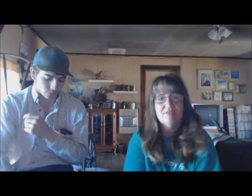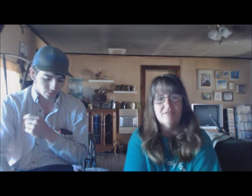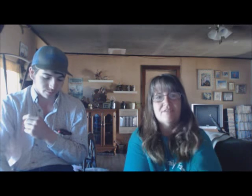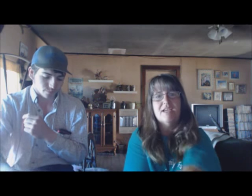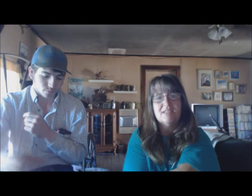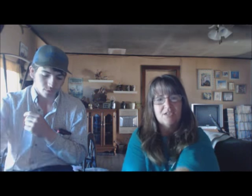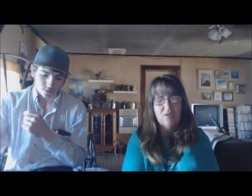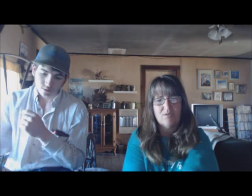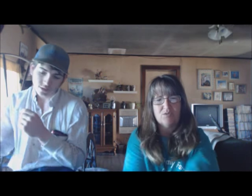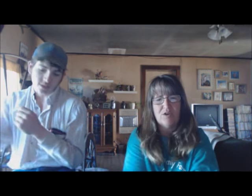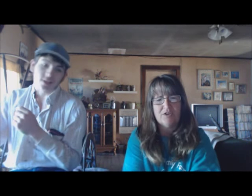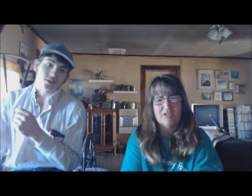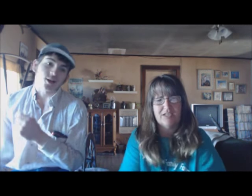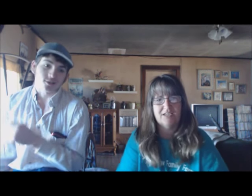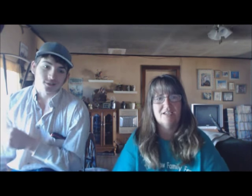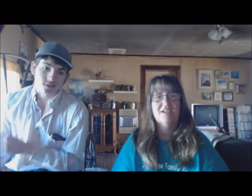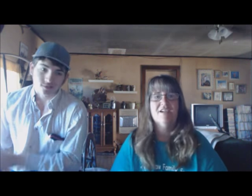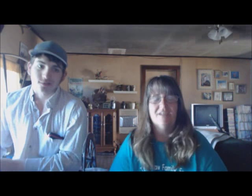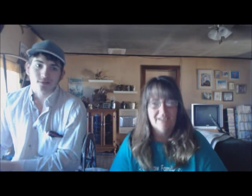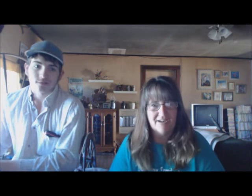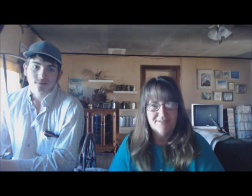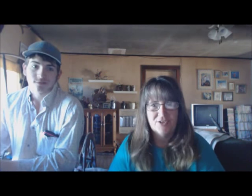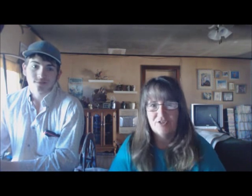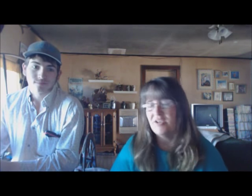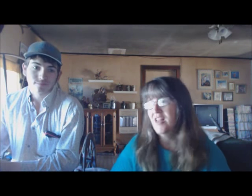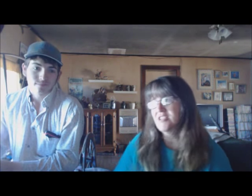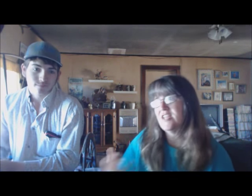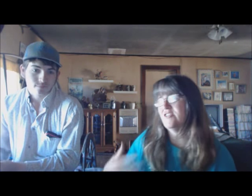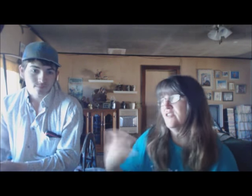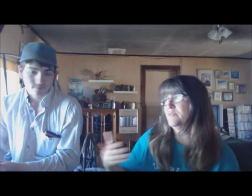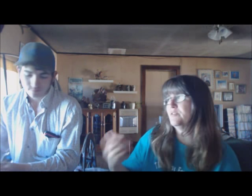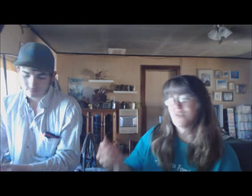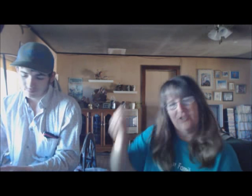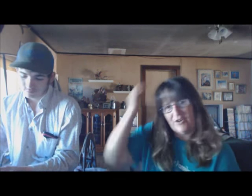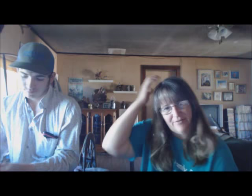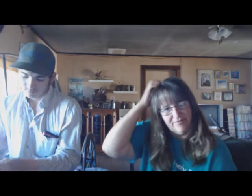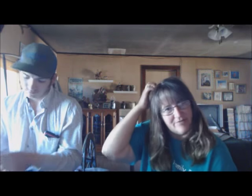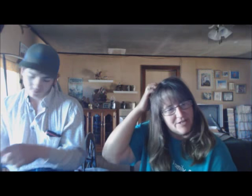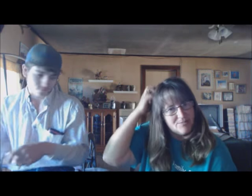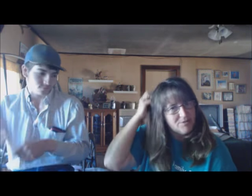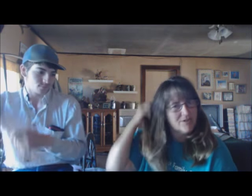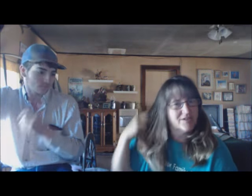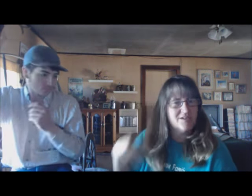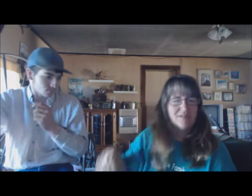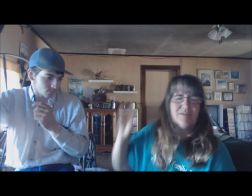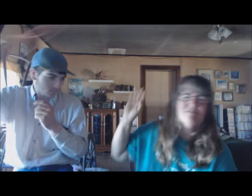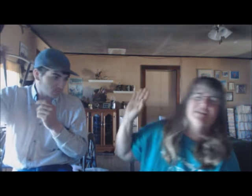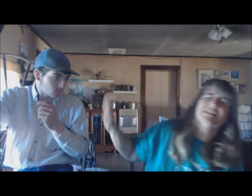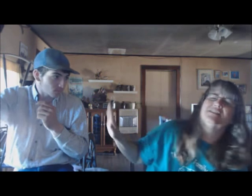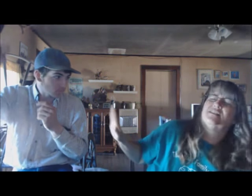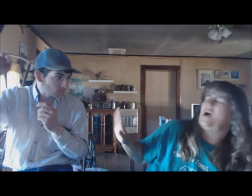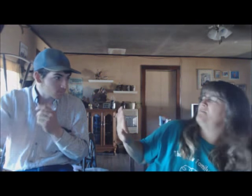Stillwater. Yeah, Stillwater was water skiing. college town, so... Yeah. So, the college towns always produce a great Facebook. Please stop.